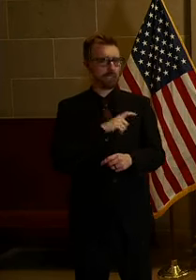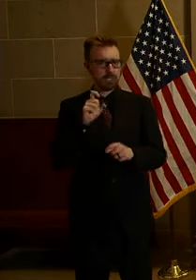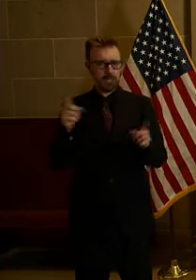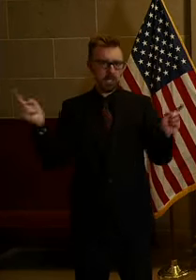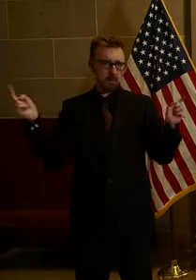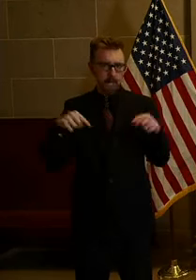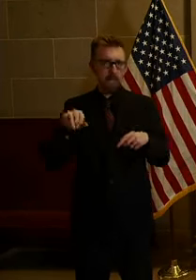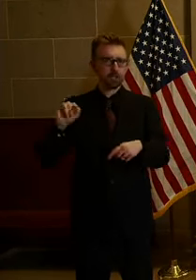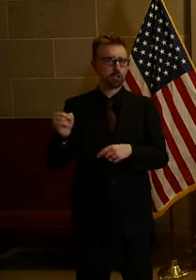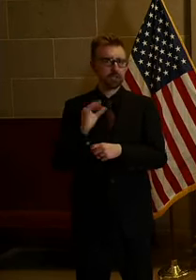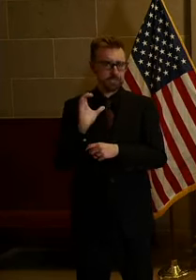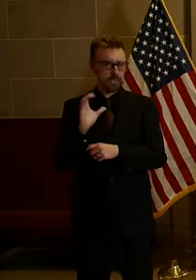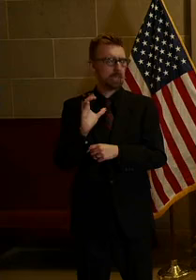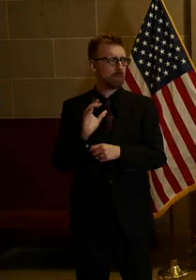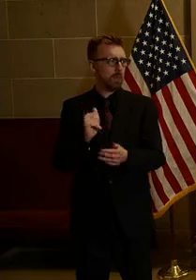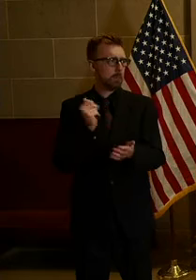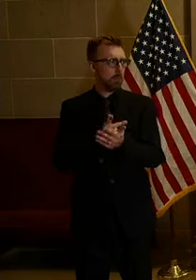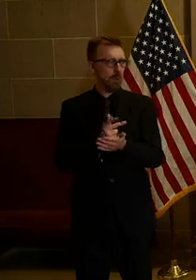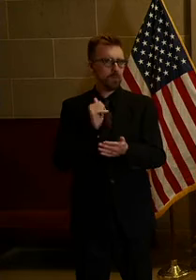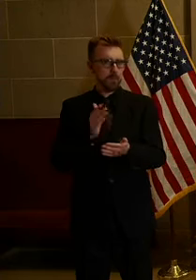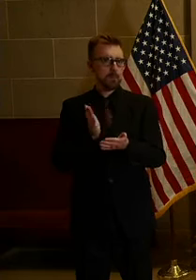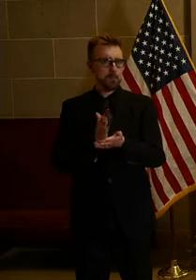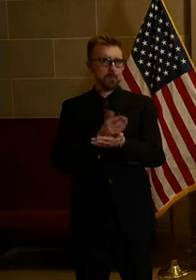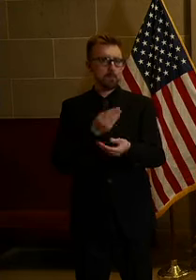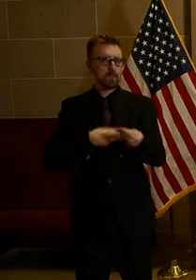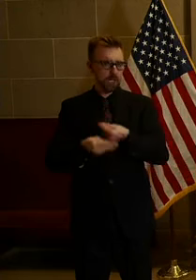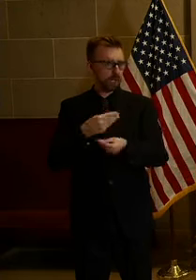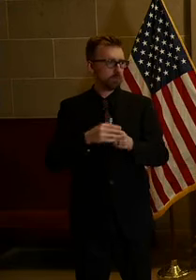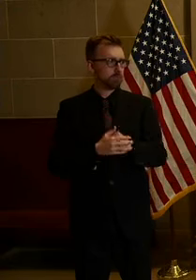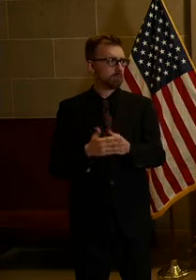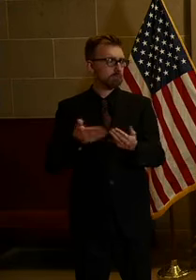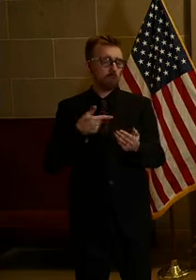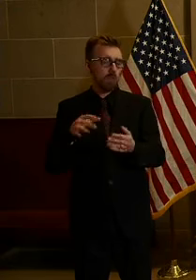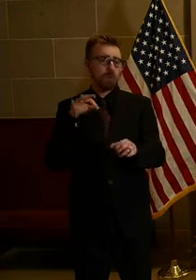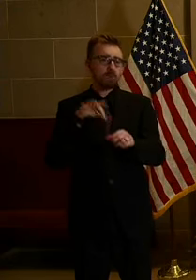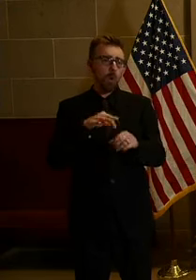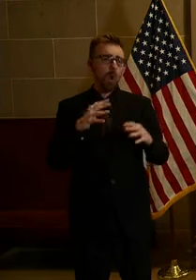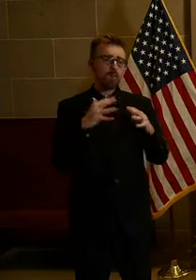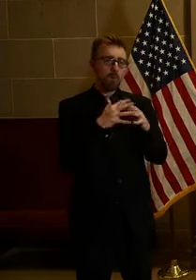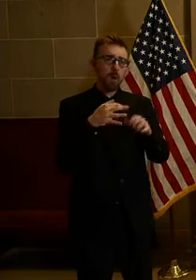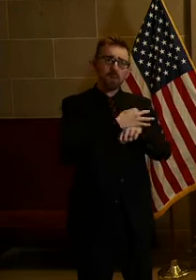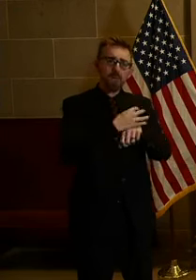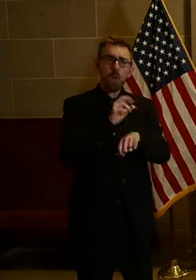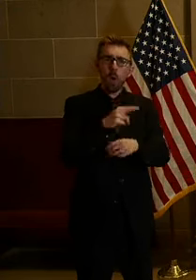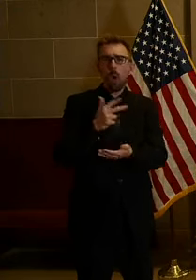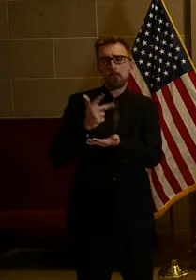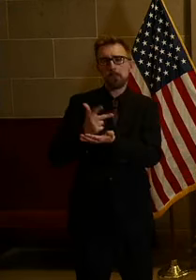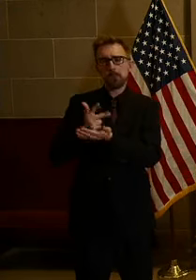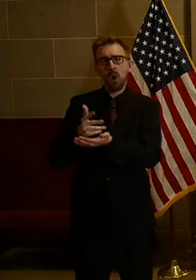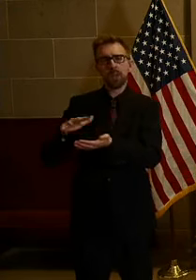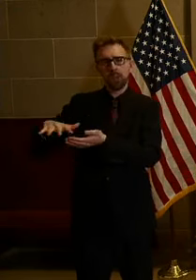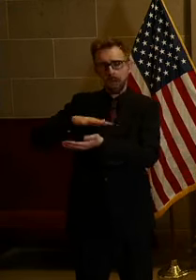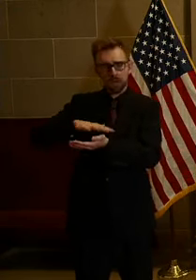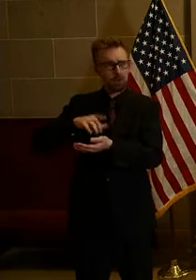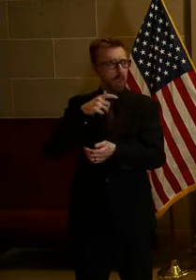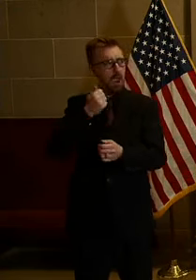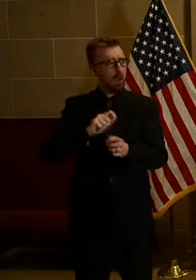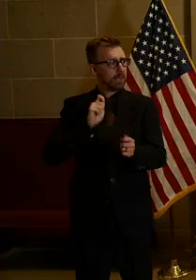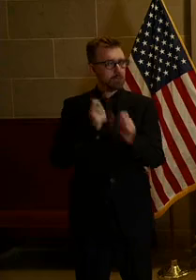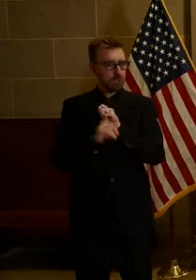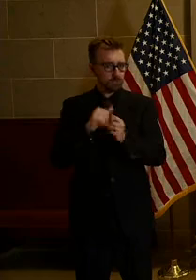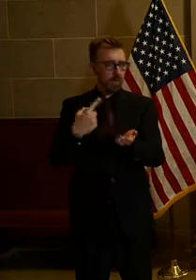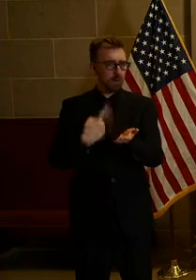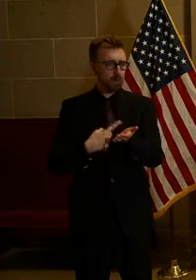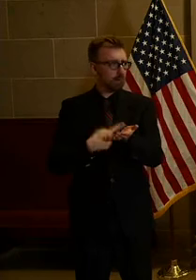Jefferson City and approve the supplemental budget, even if they vote on a football field or a parking lot. Has there been any changes of that talk